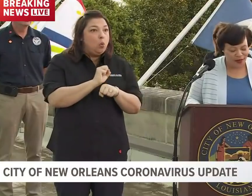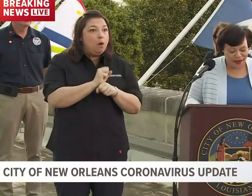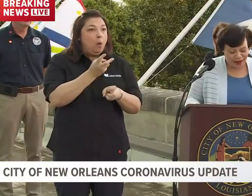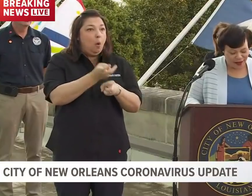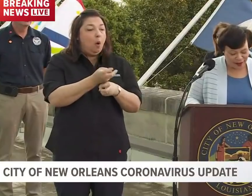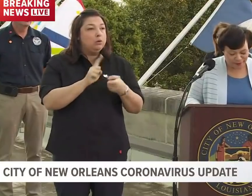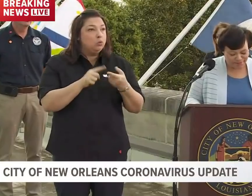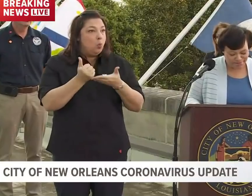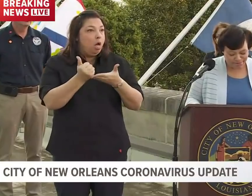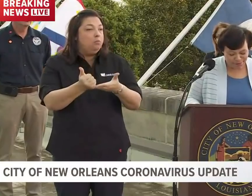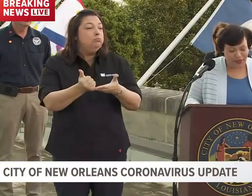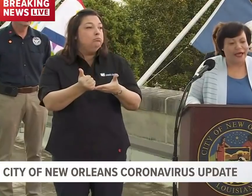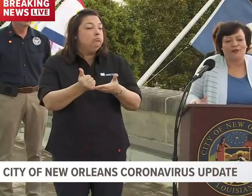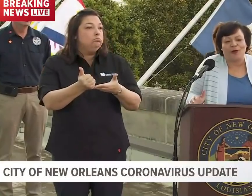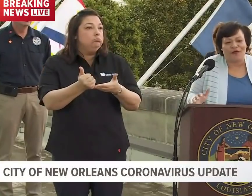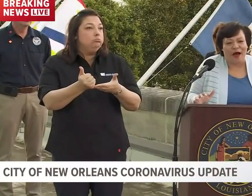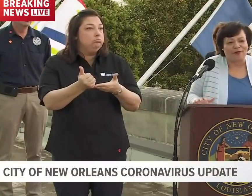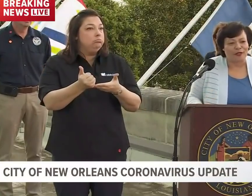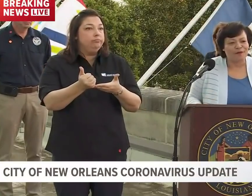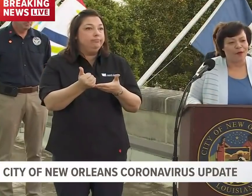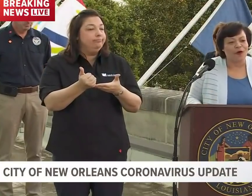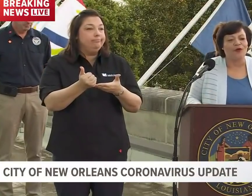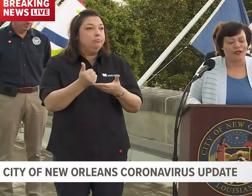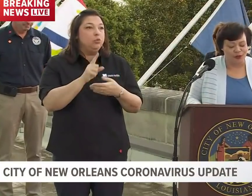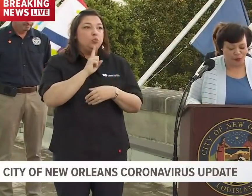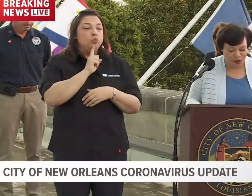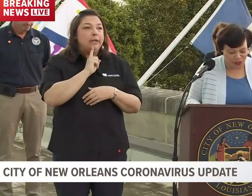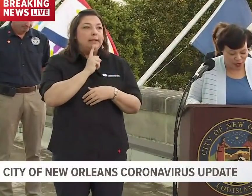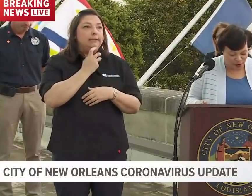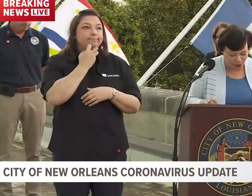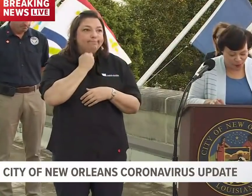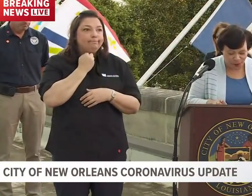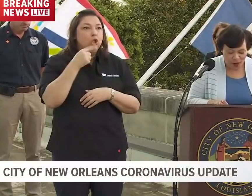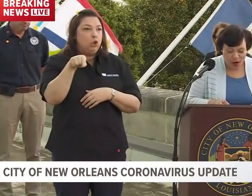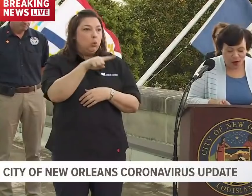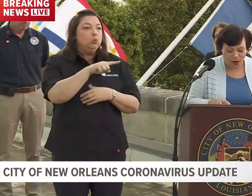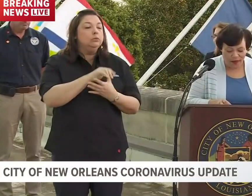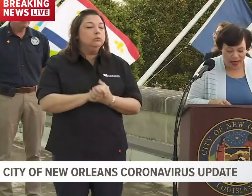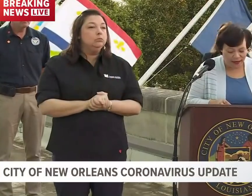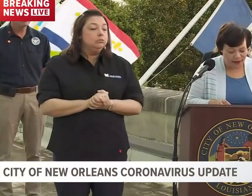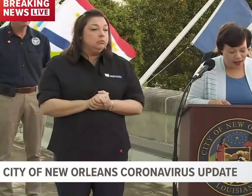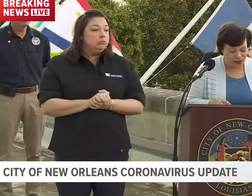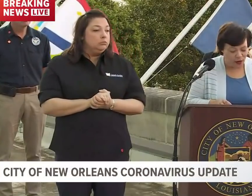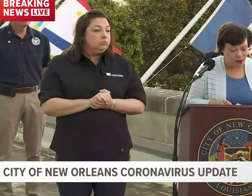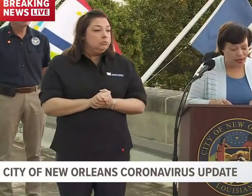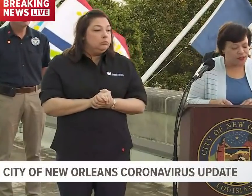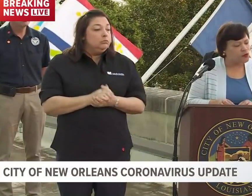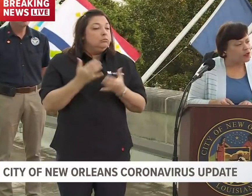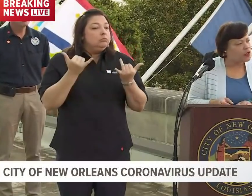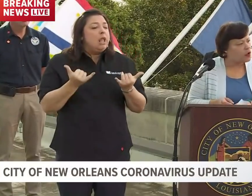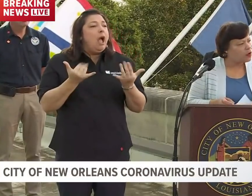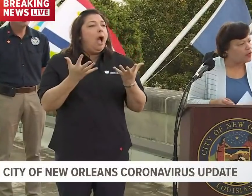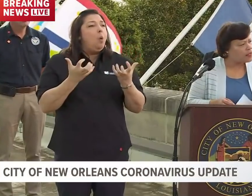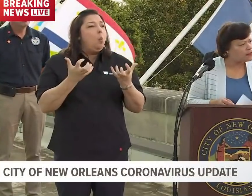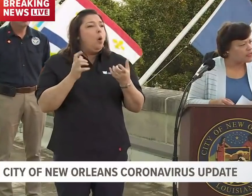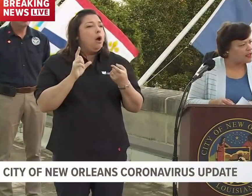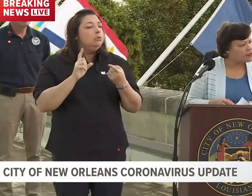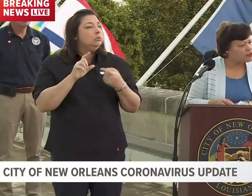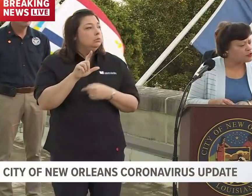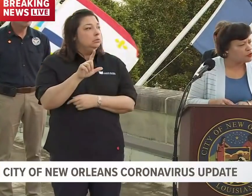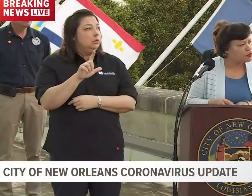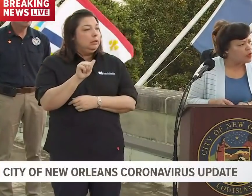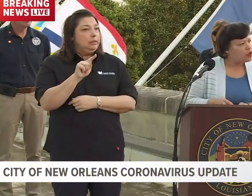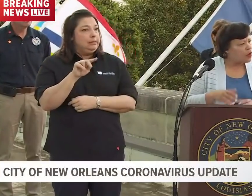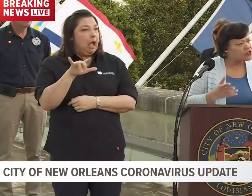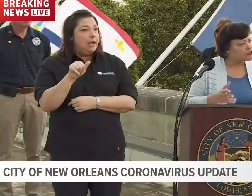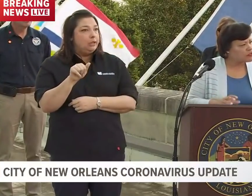you, we can't do it without you. And we really do appreciate you. On that note, I just want to go, Latonya,